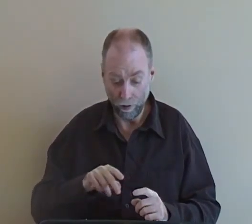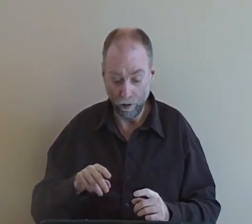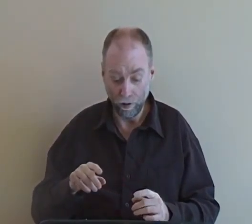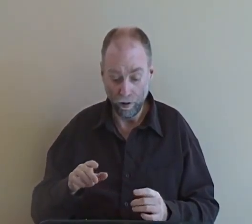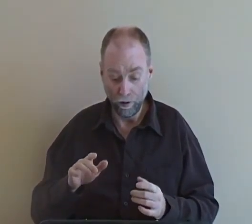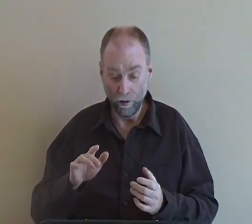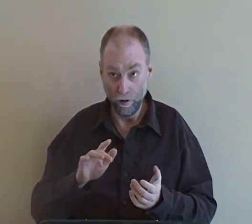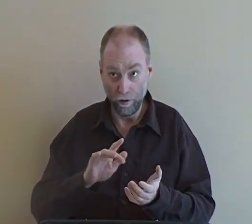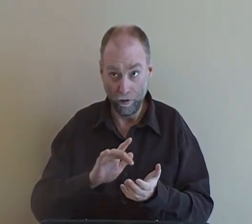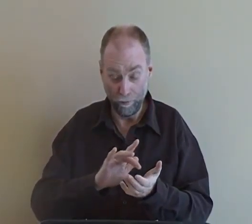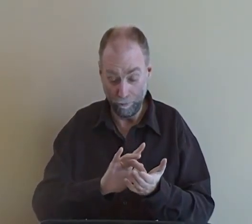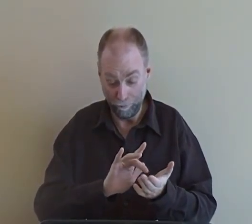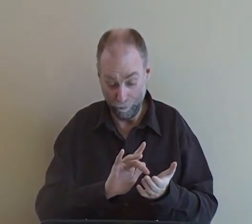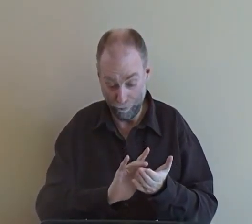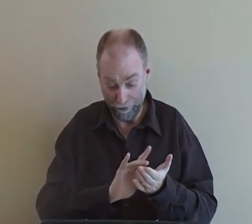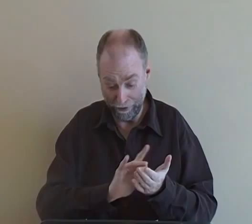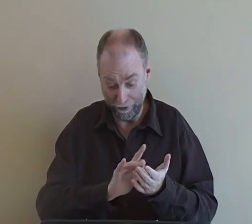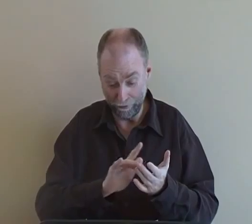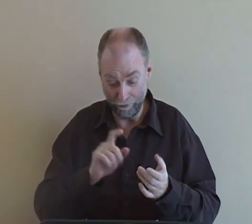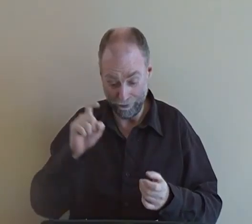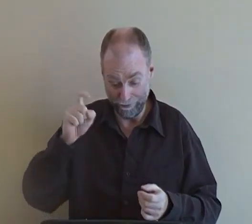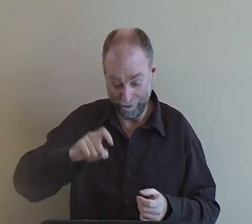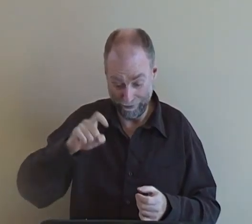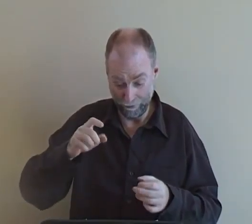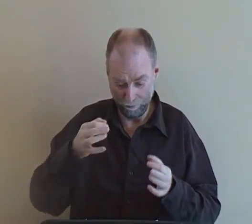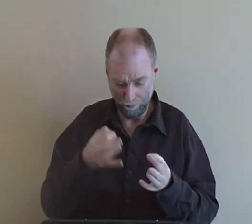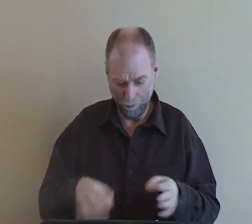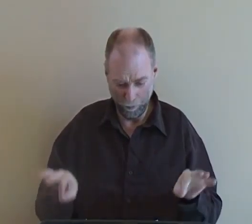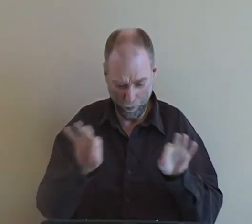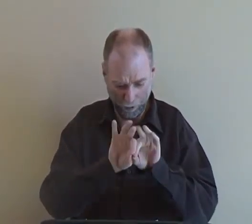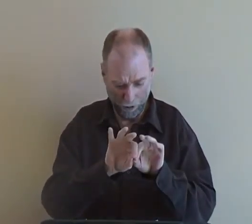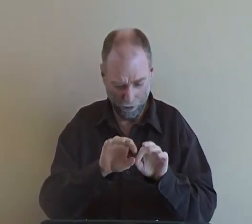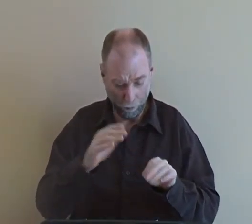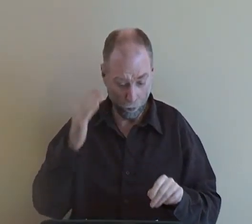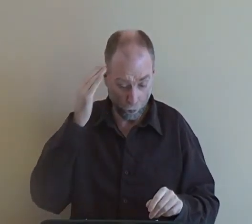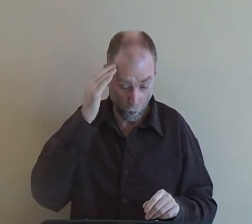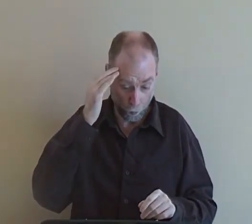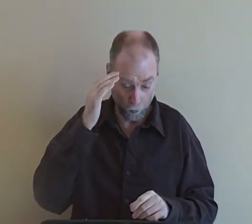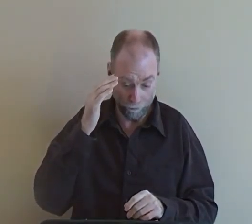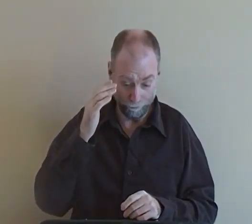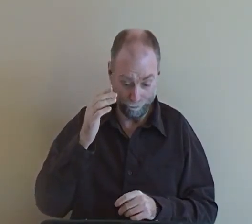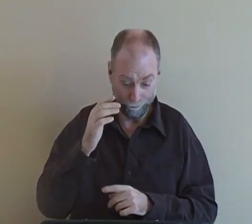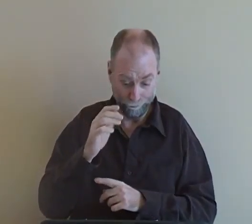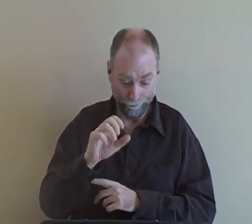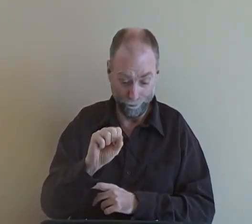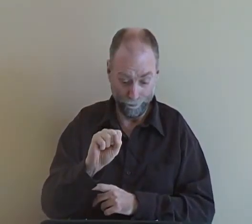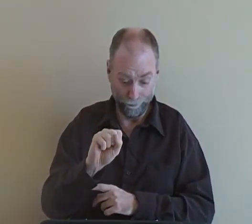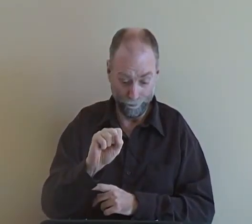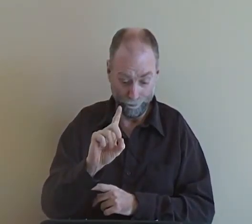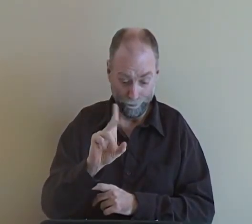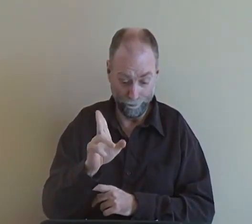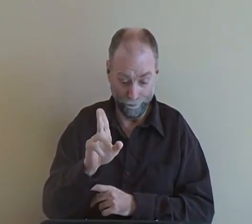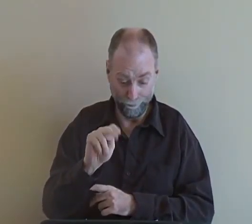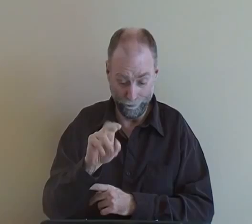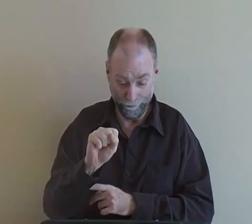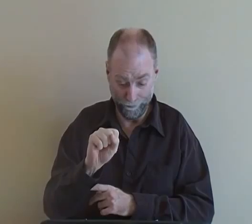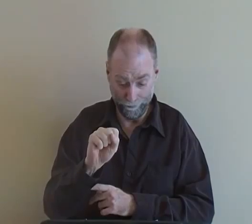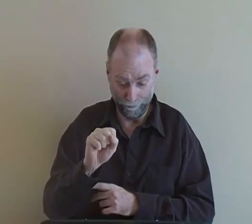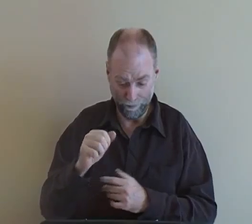medical needs, it's very important. You know, the Society